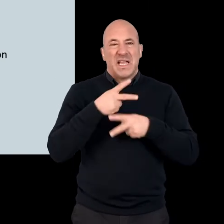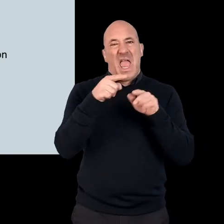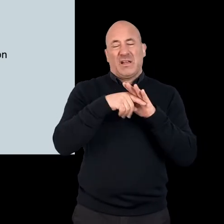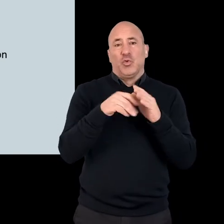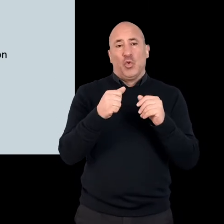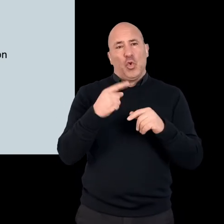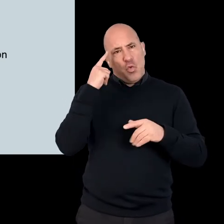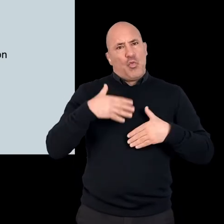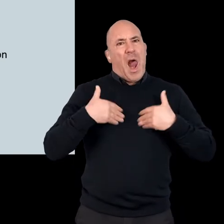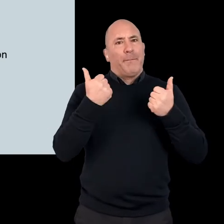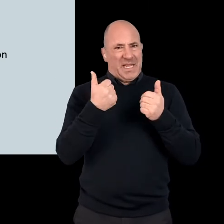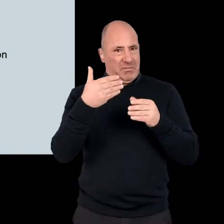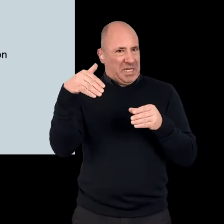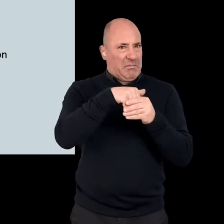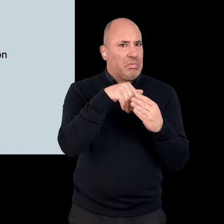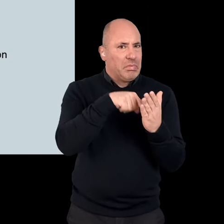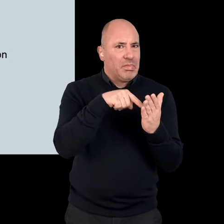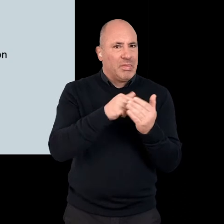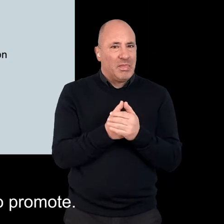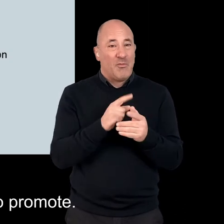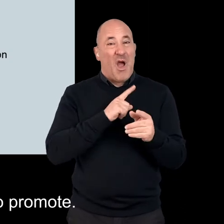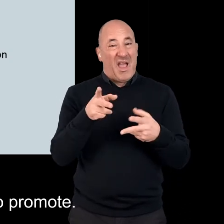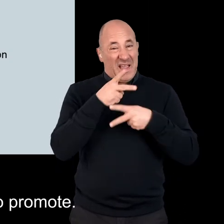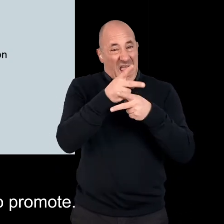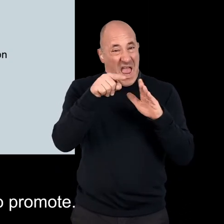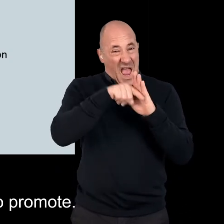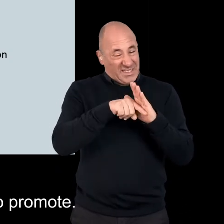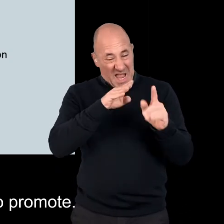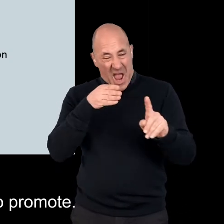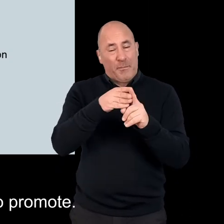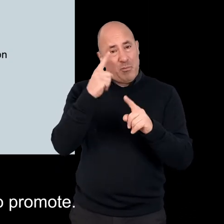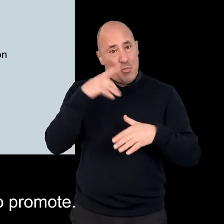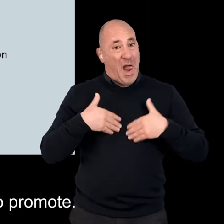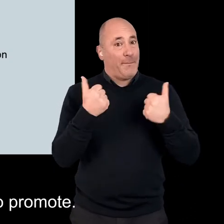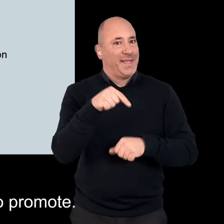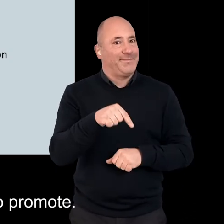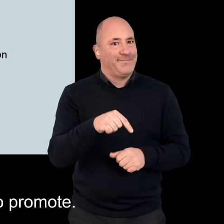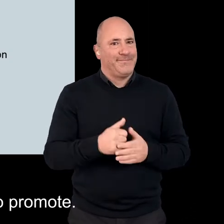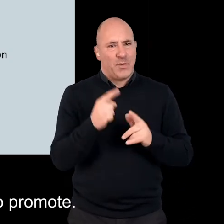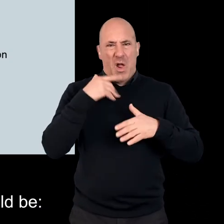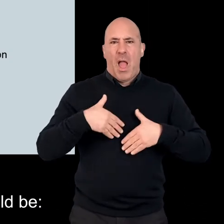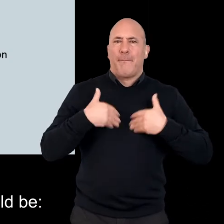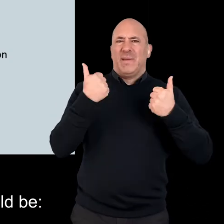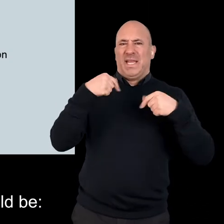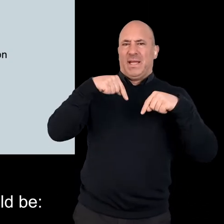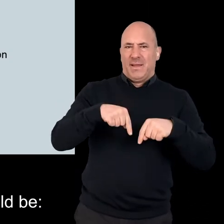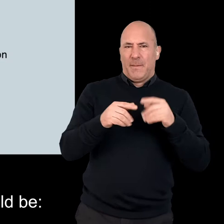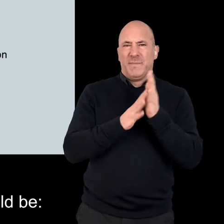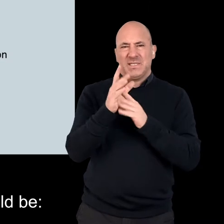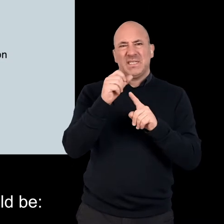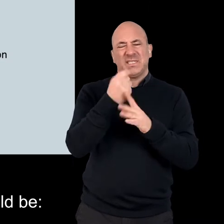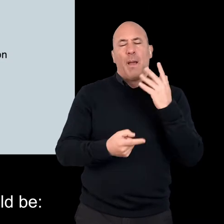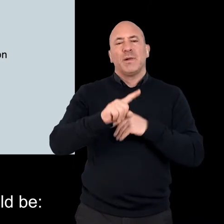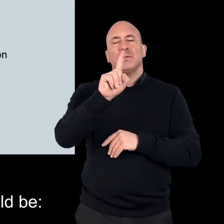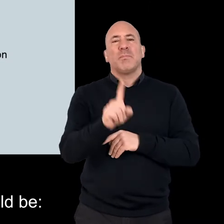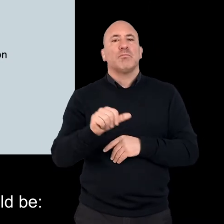Wellbeing is covered extensively in the Care Act, since this is what the Care Act aims to promote. Wellbeing in the Care Act means